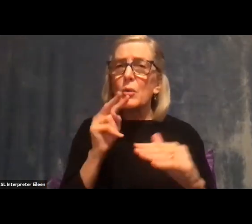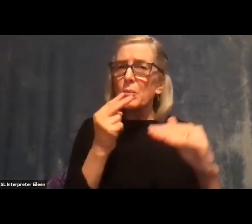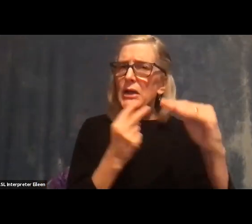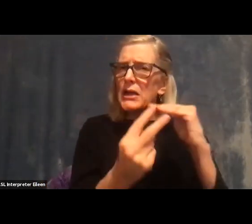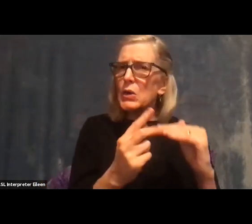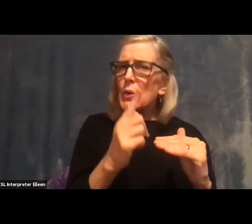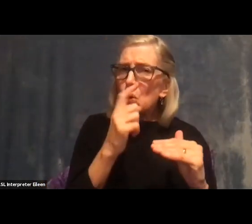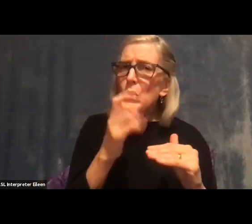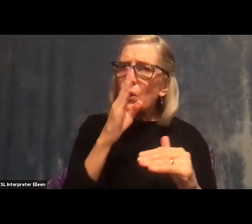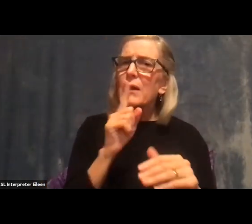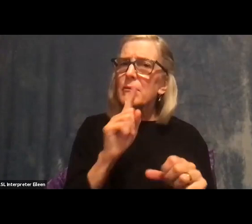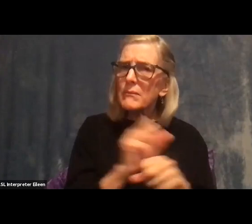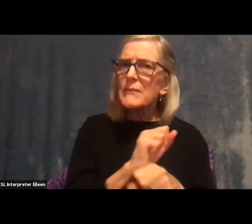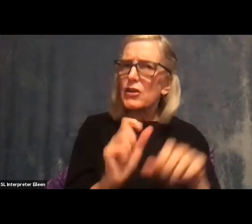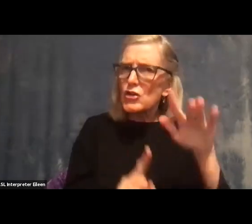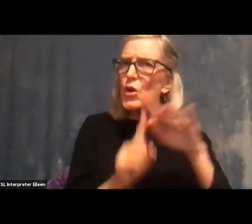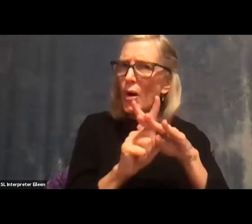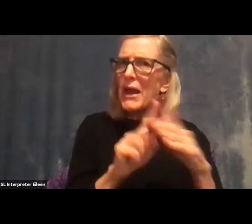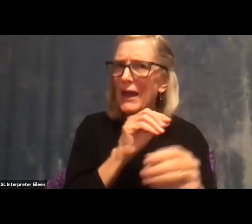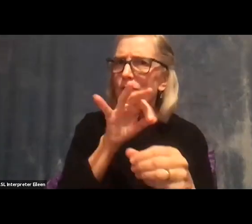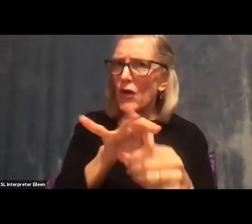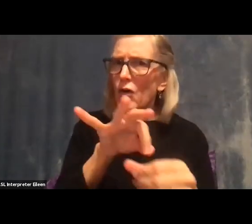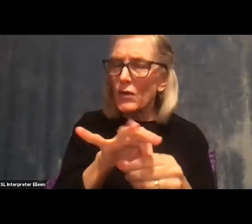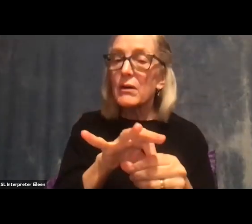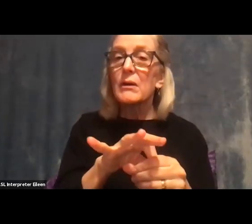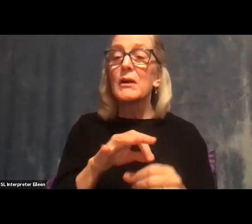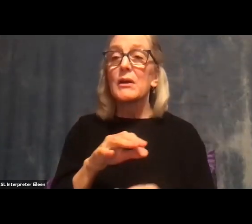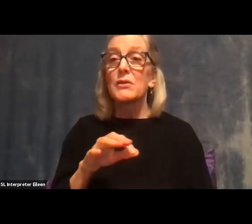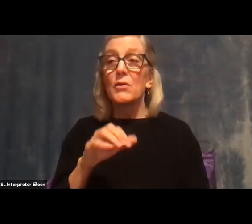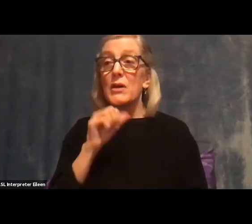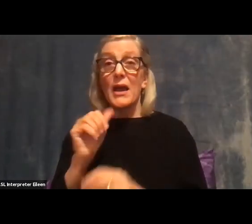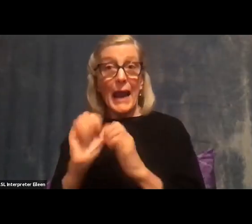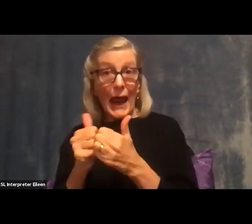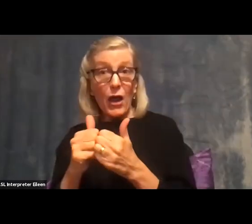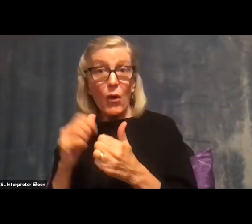trying to predict how someone's going to vote, but even if they're going to vote or not.